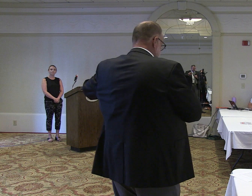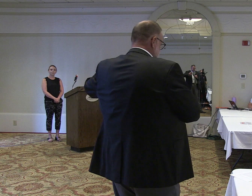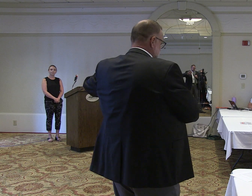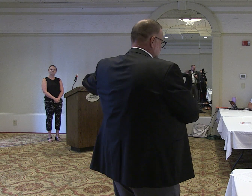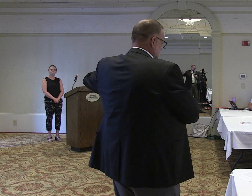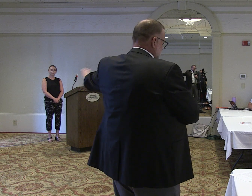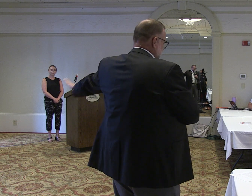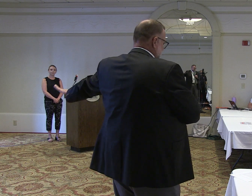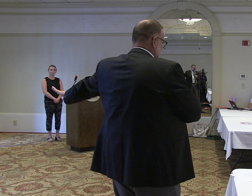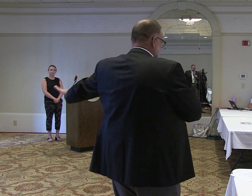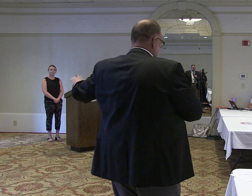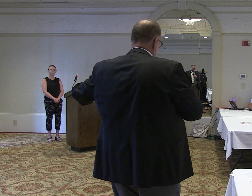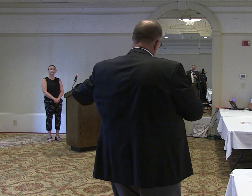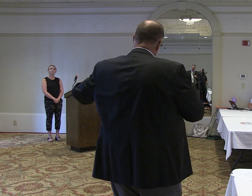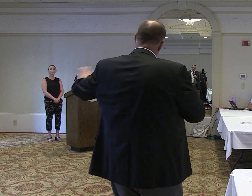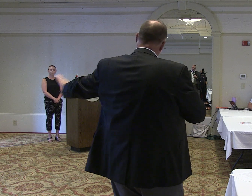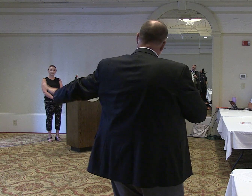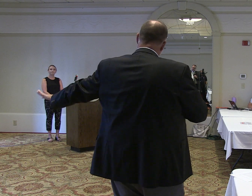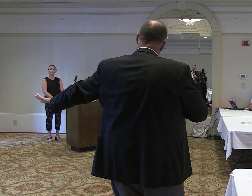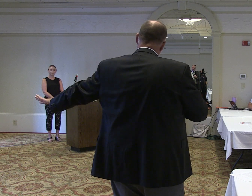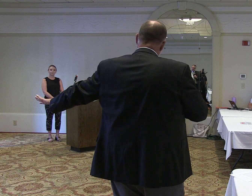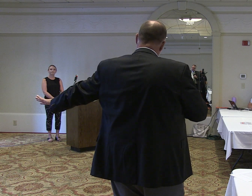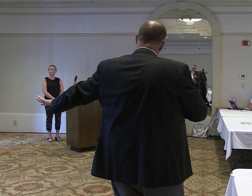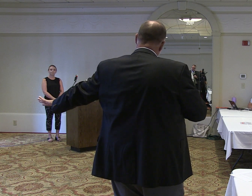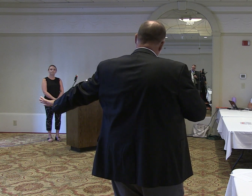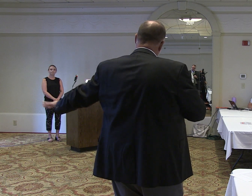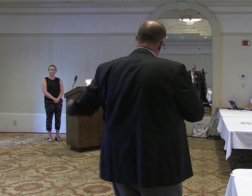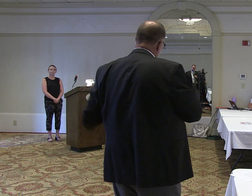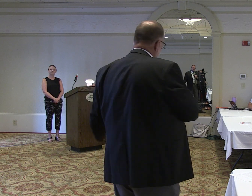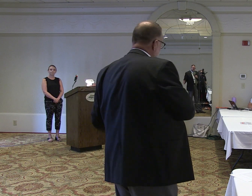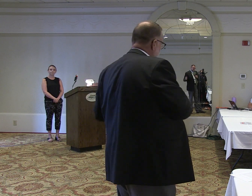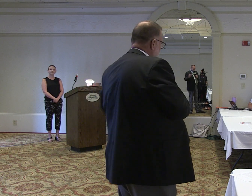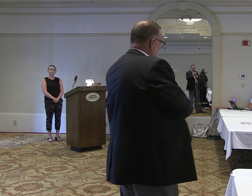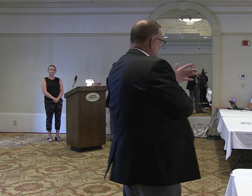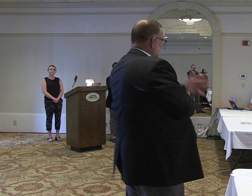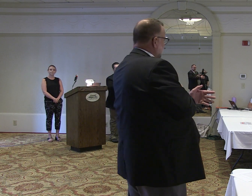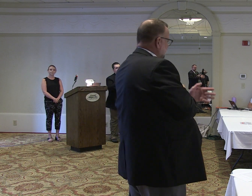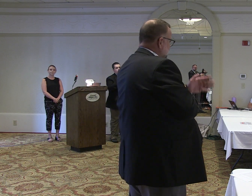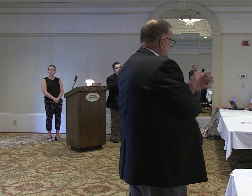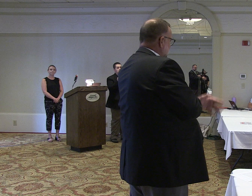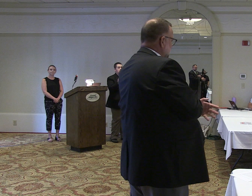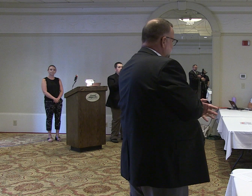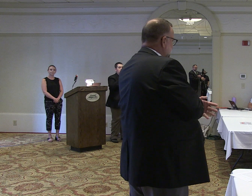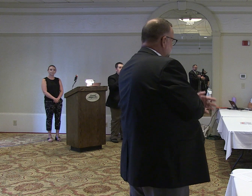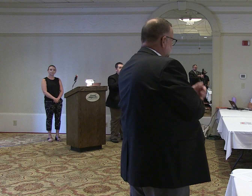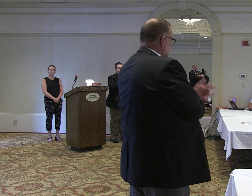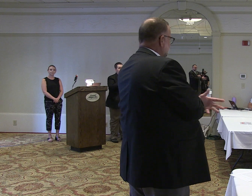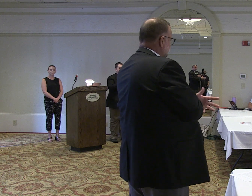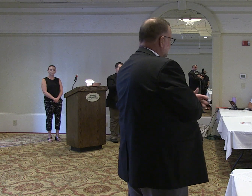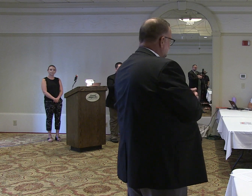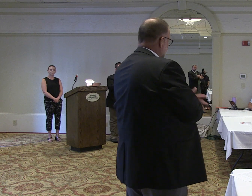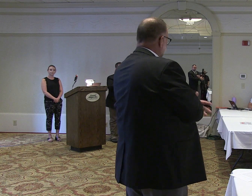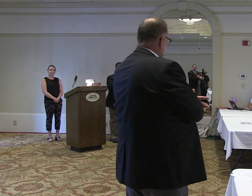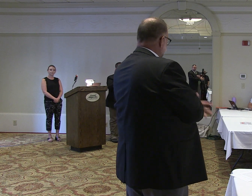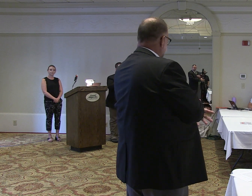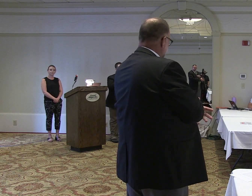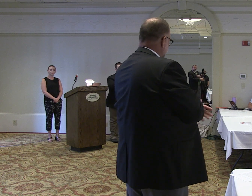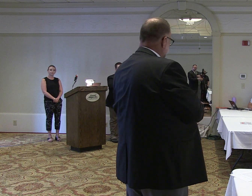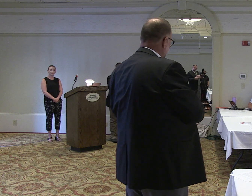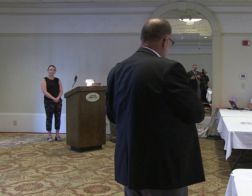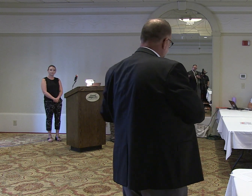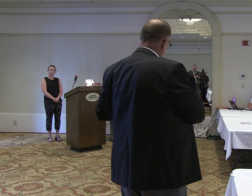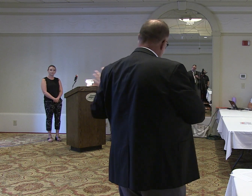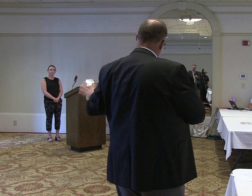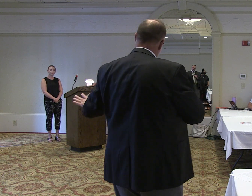the results are already finished from last year go back and change the method which we're going to be